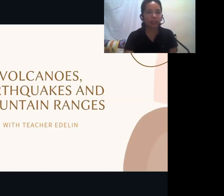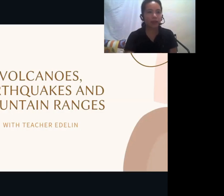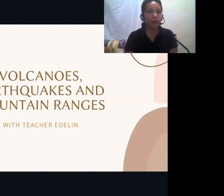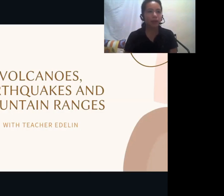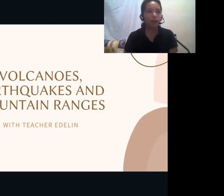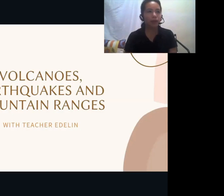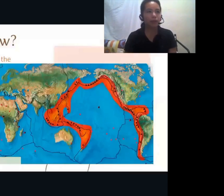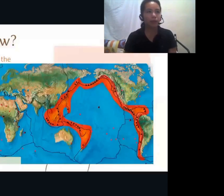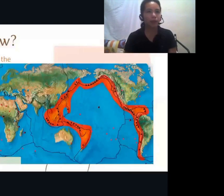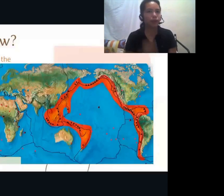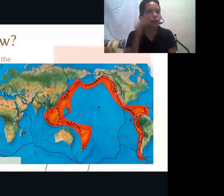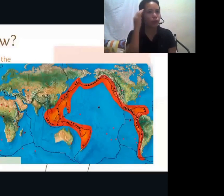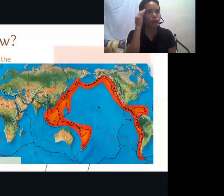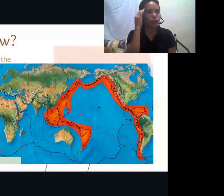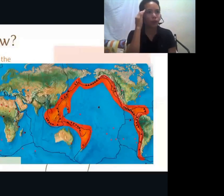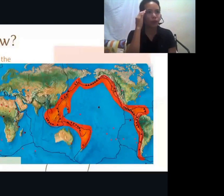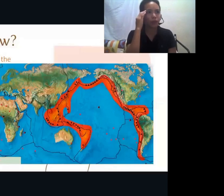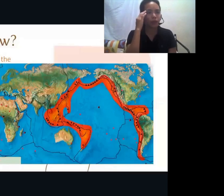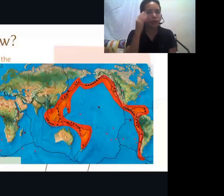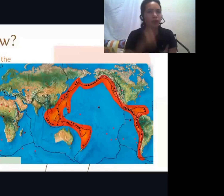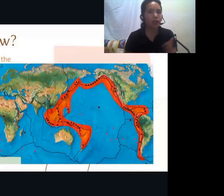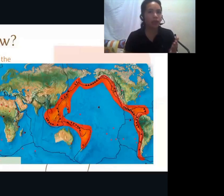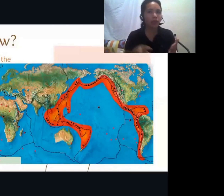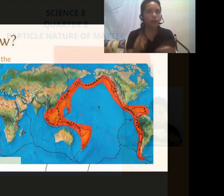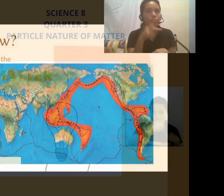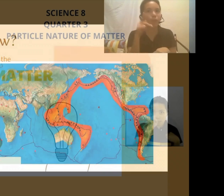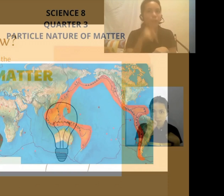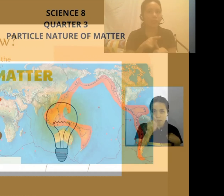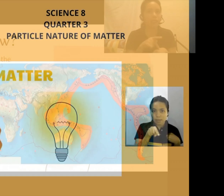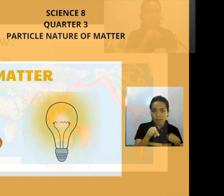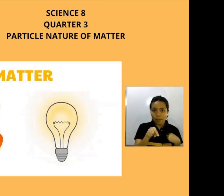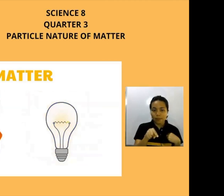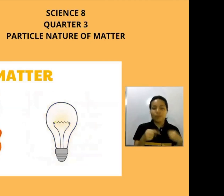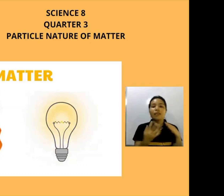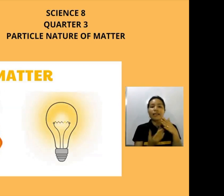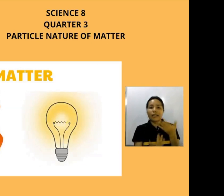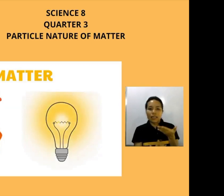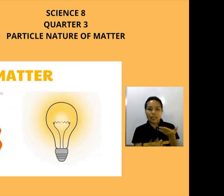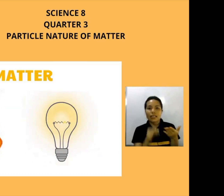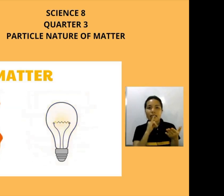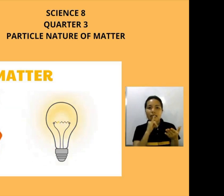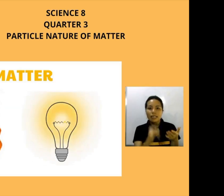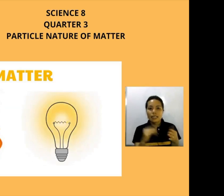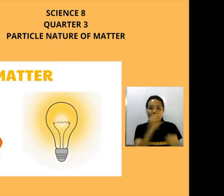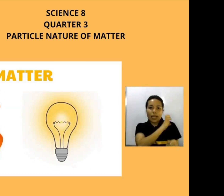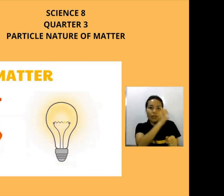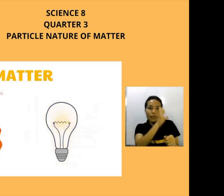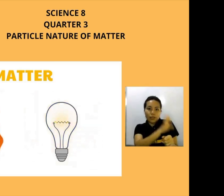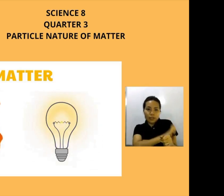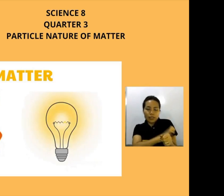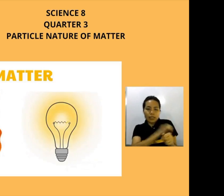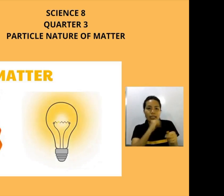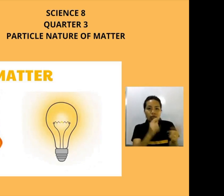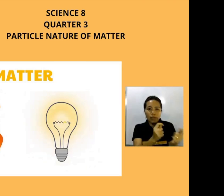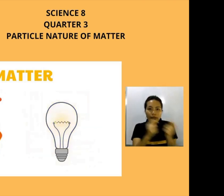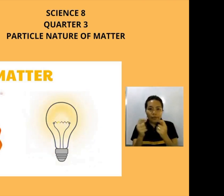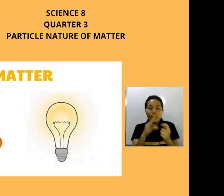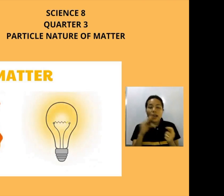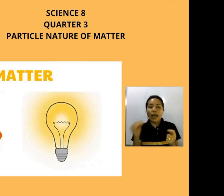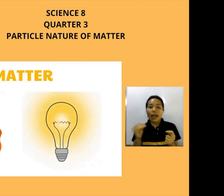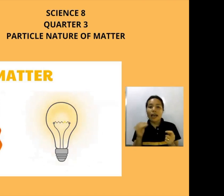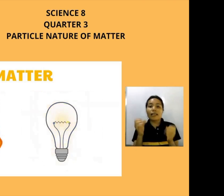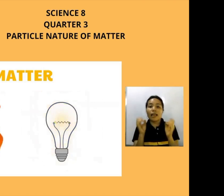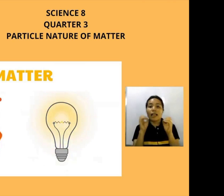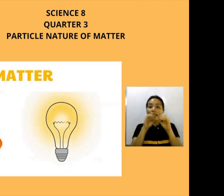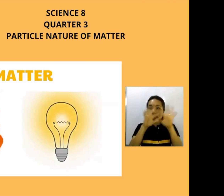So, do you know that... ...sullocon set and light is a form of energy. They do not